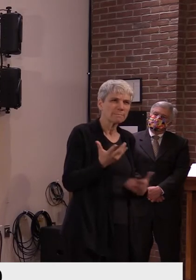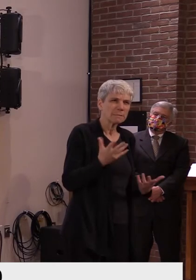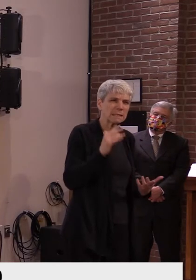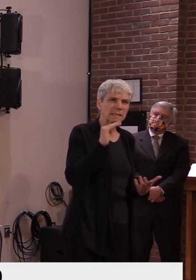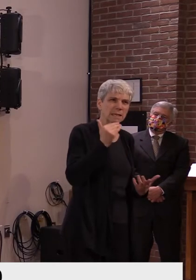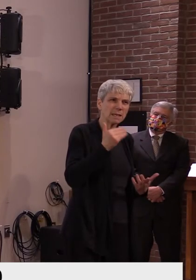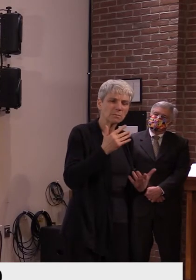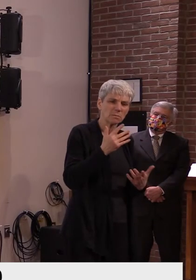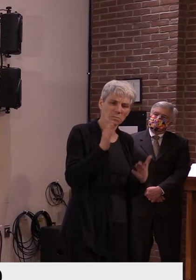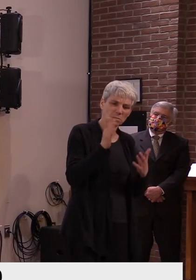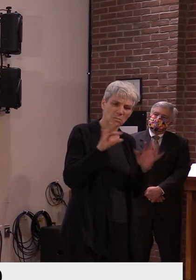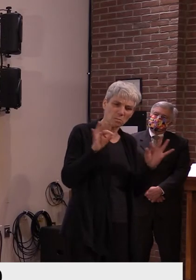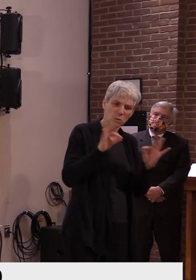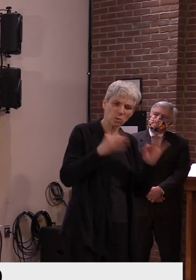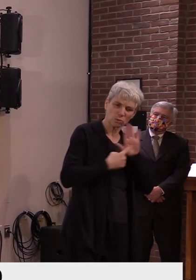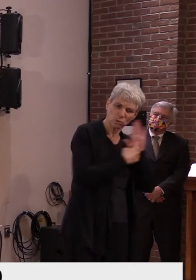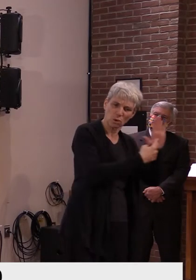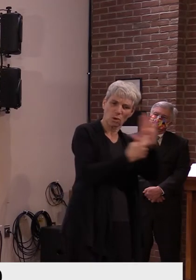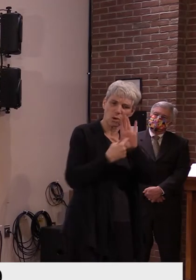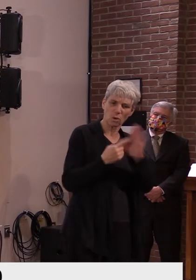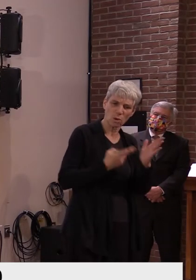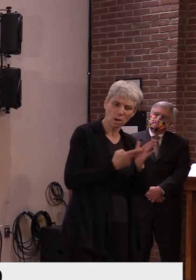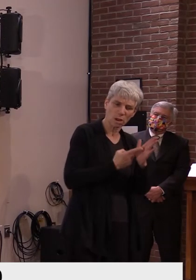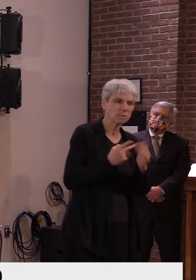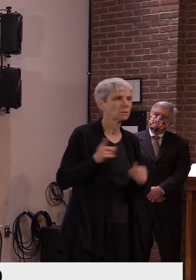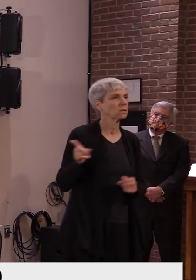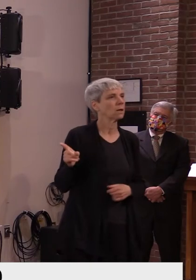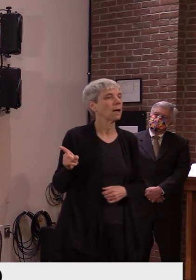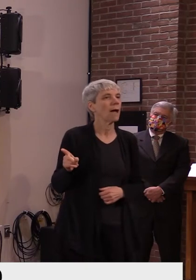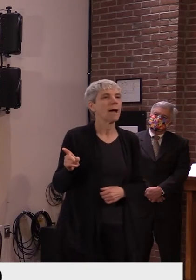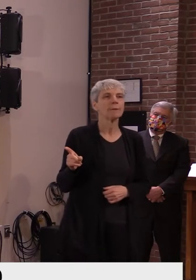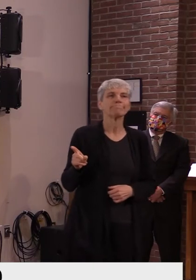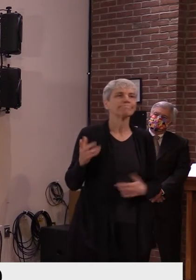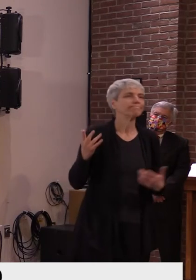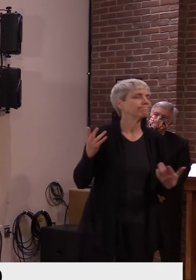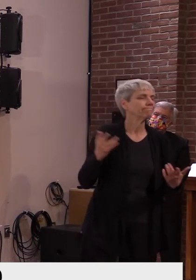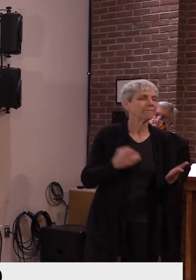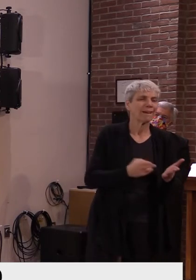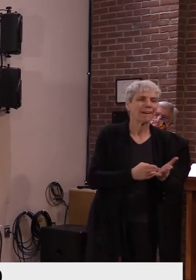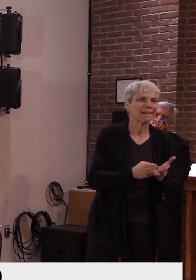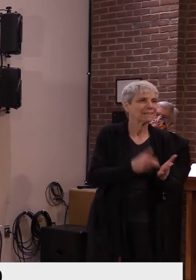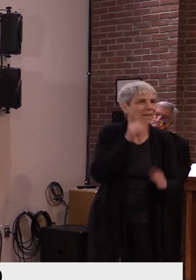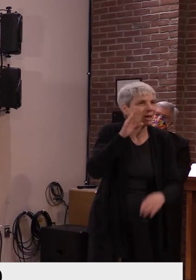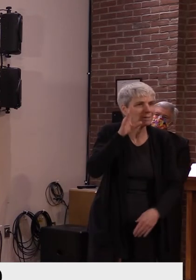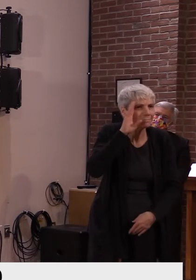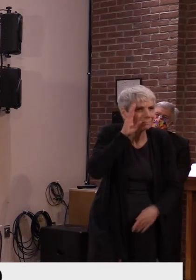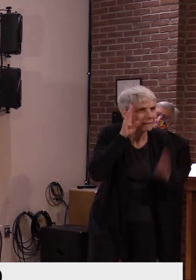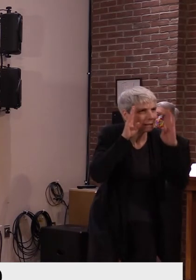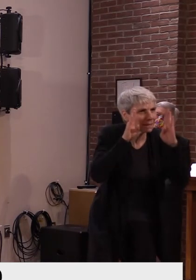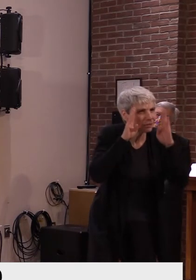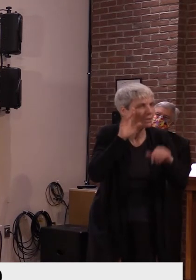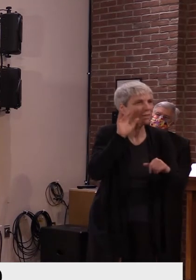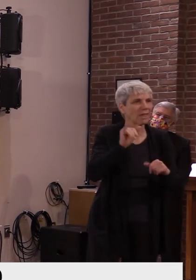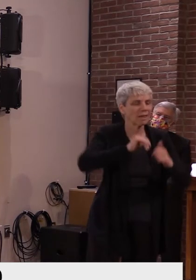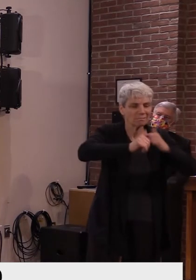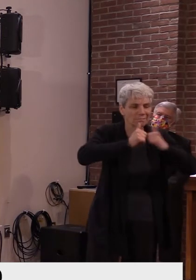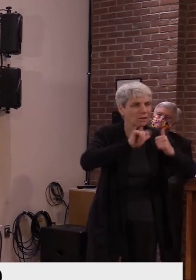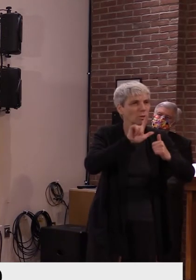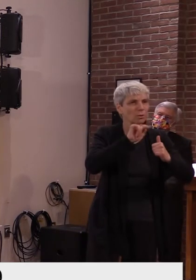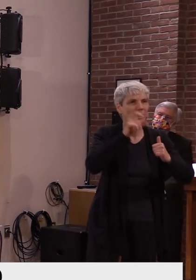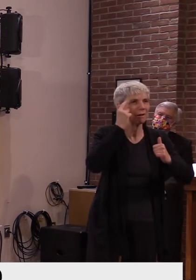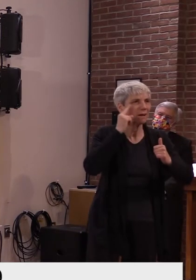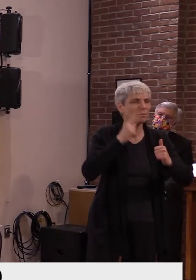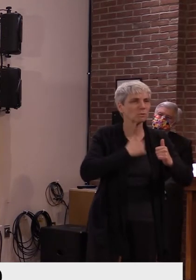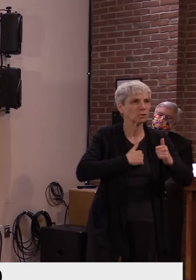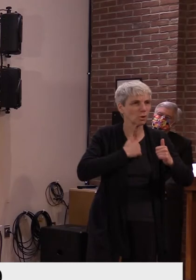for the job. Yeah. I, to be honest, Mike, I haven't been following that race as closely as some. Um, but I,